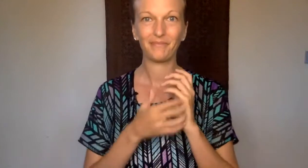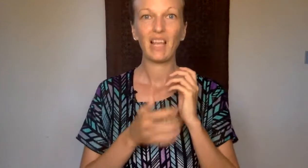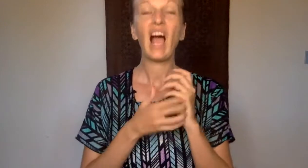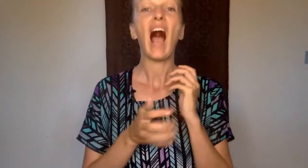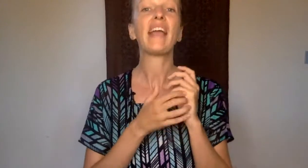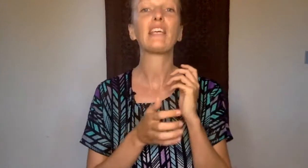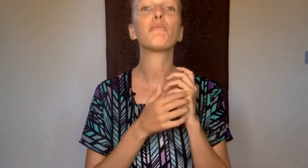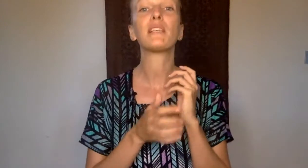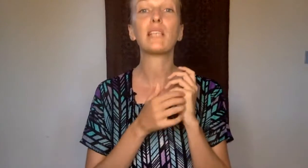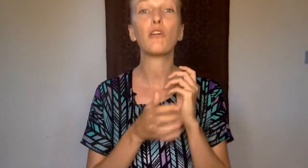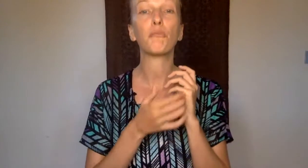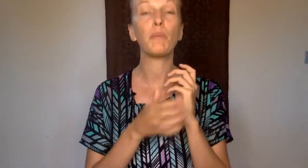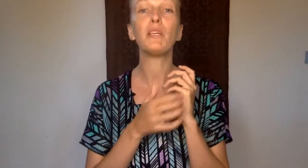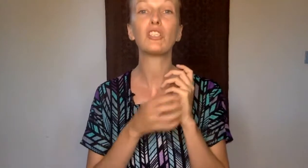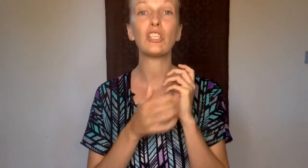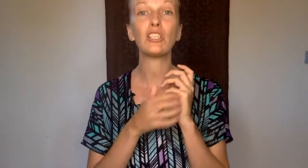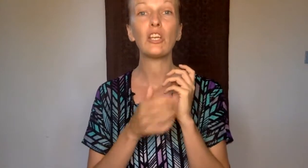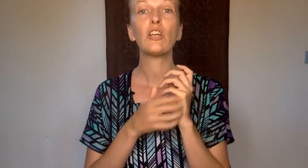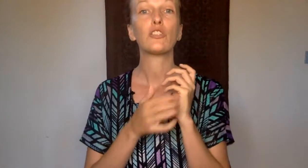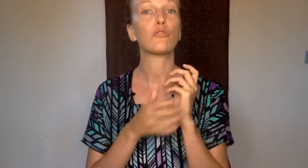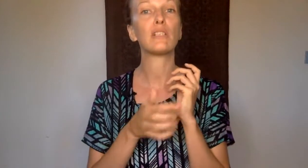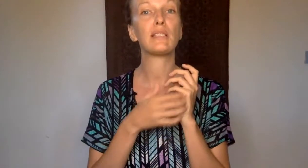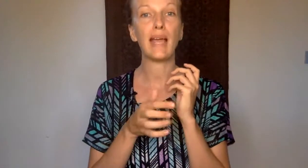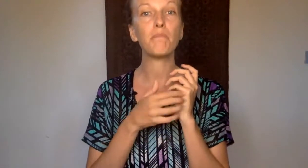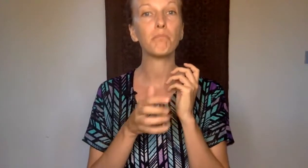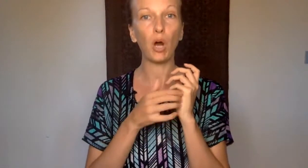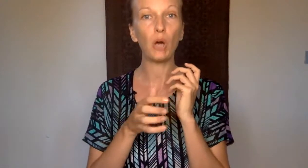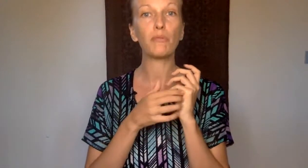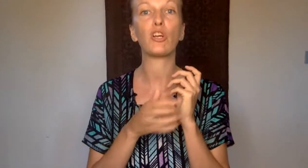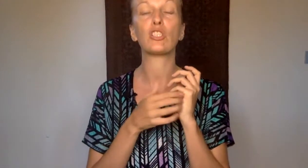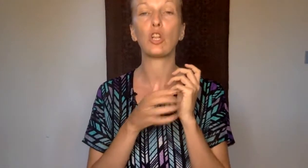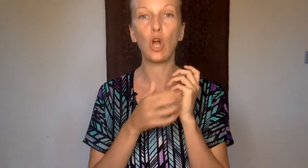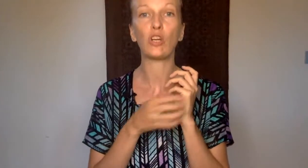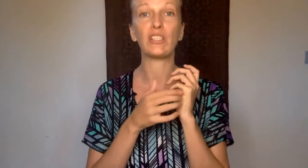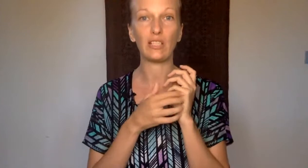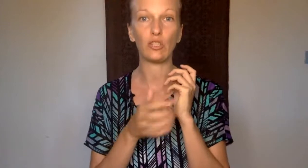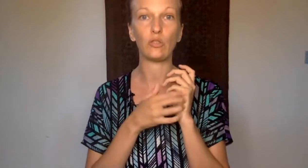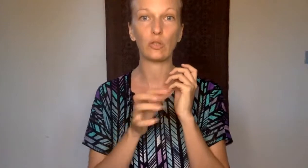I give myself permission to resent Bob for as long as I choose.